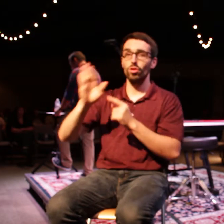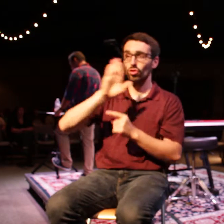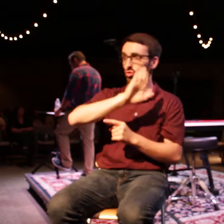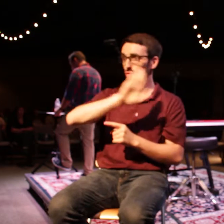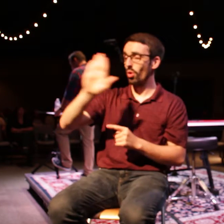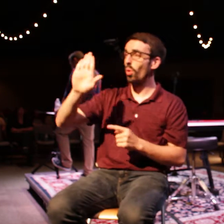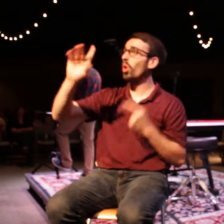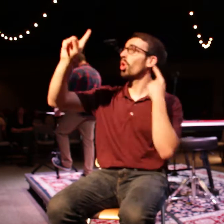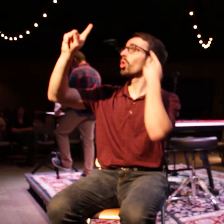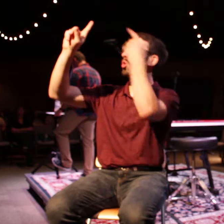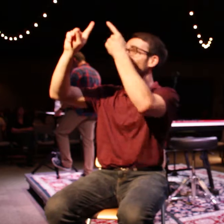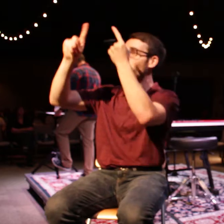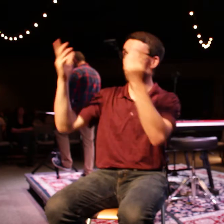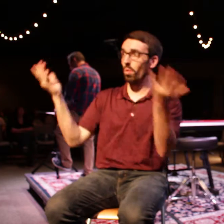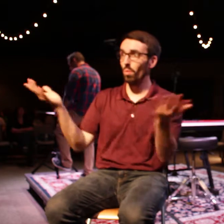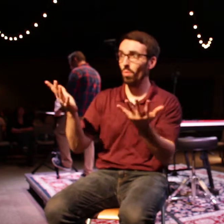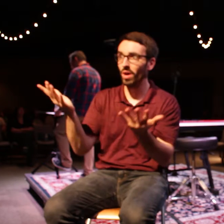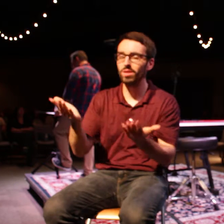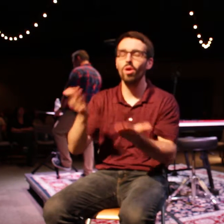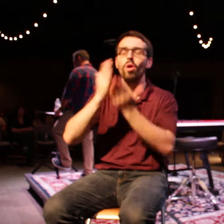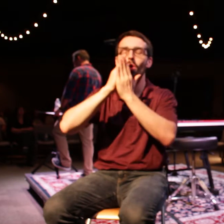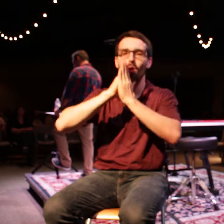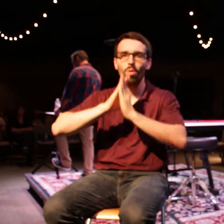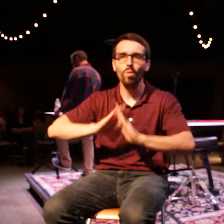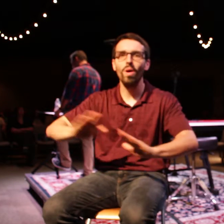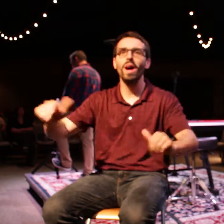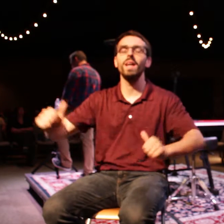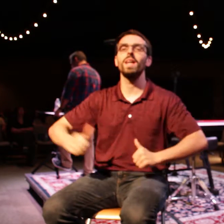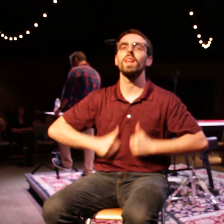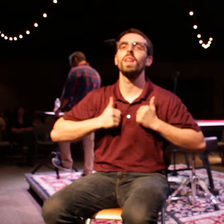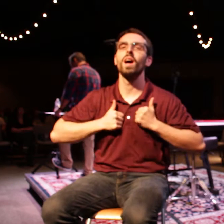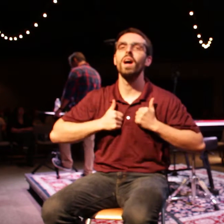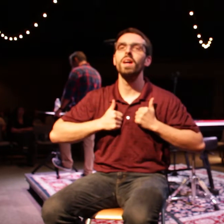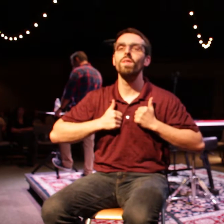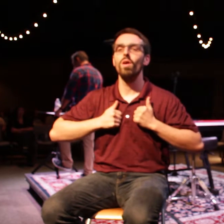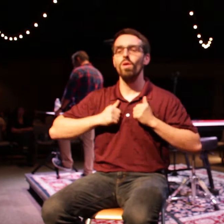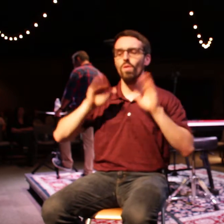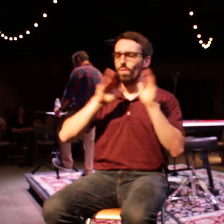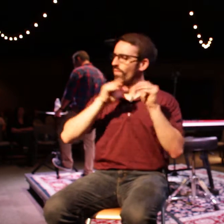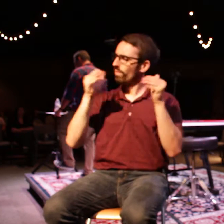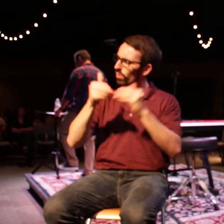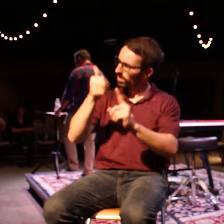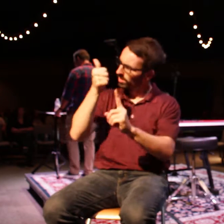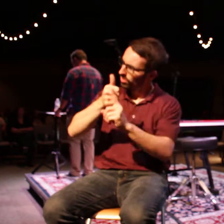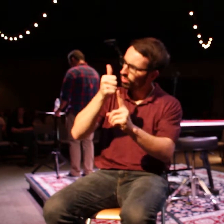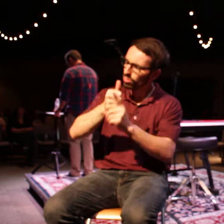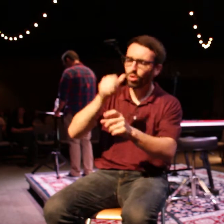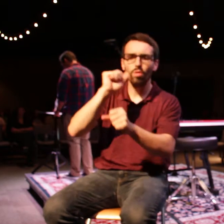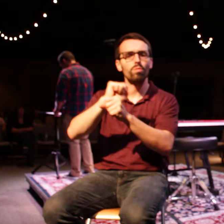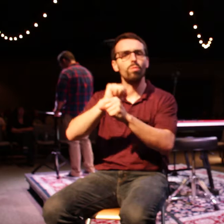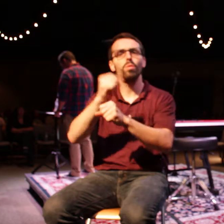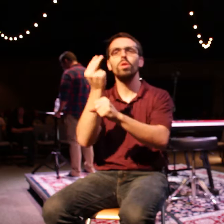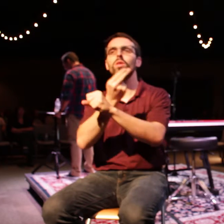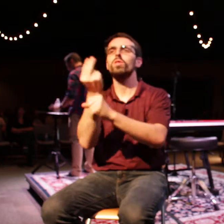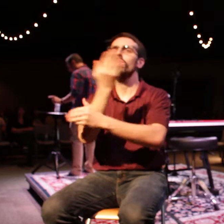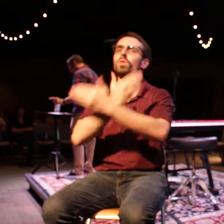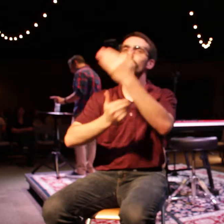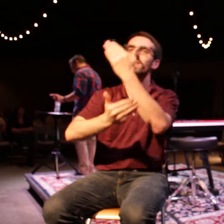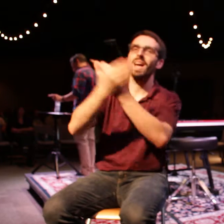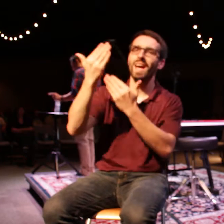minding your own business and working with your hands, just as we instructed you before. Then people who